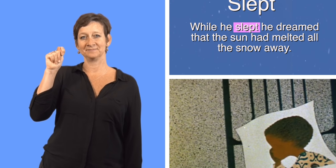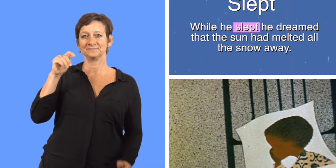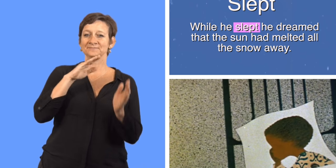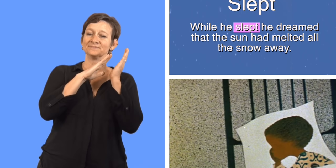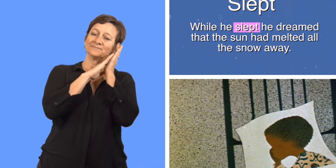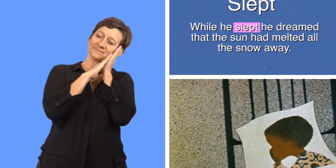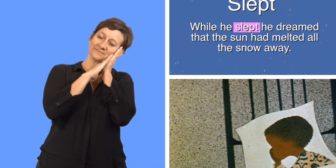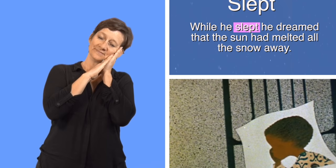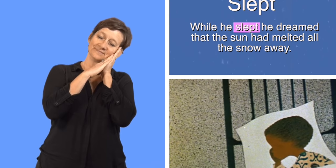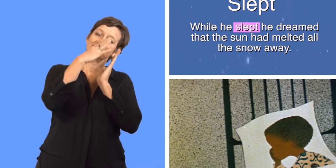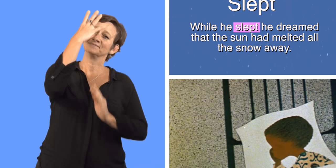Slept